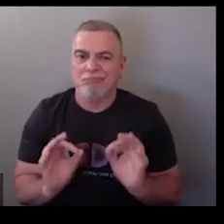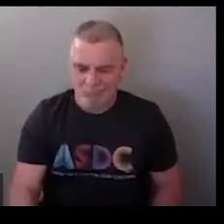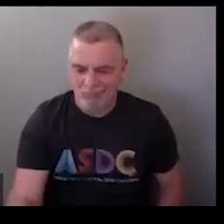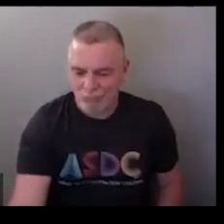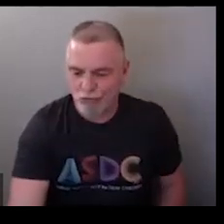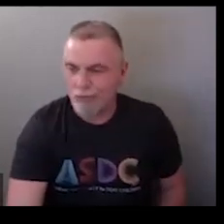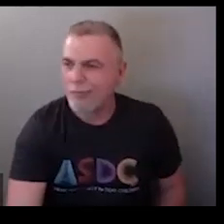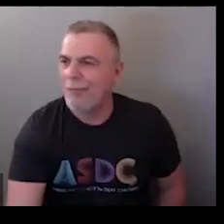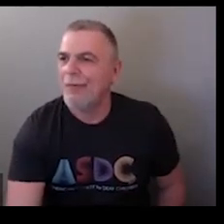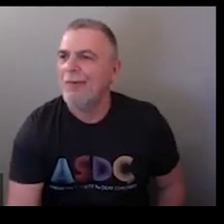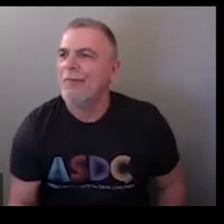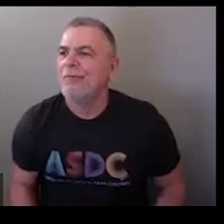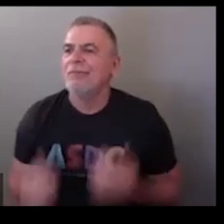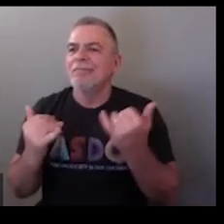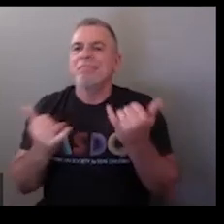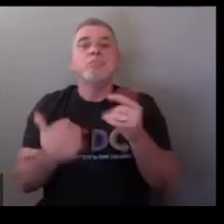okay